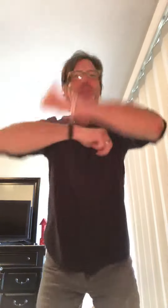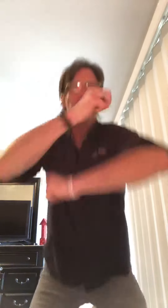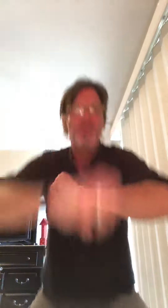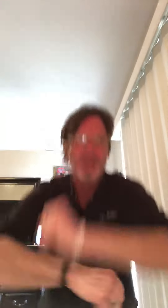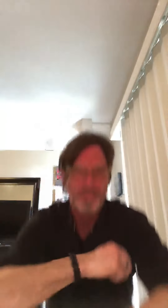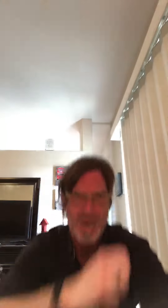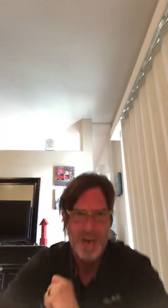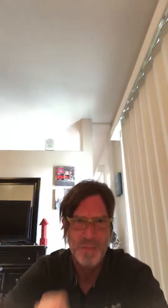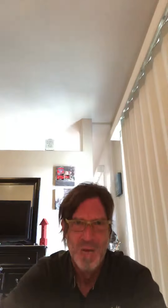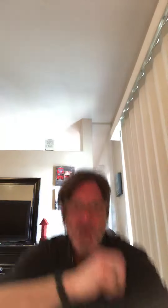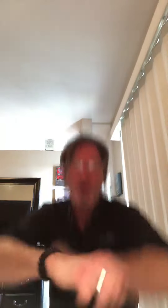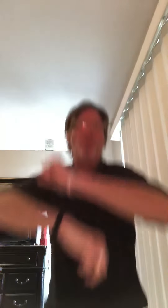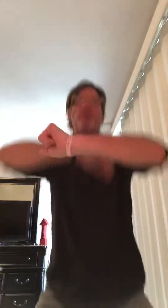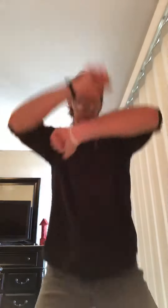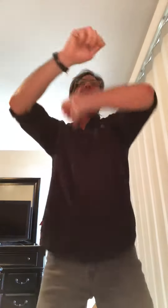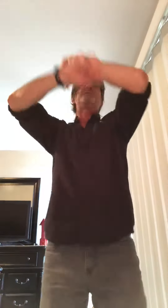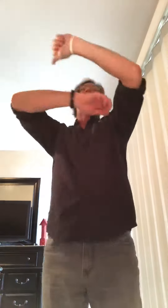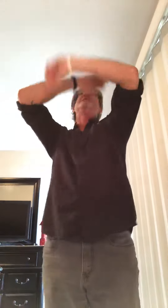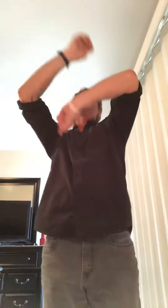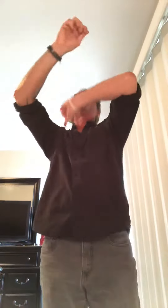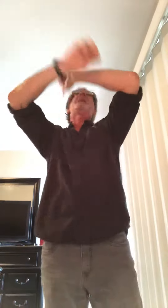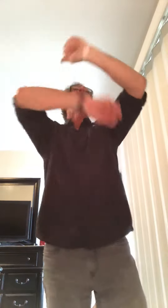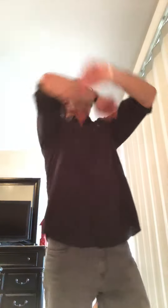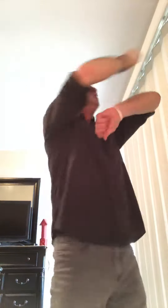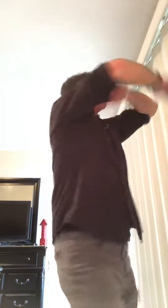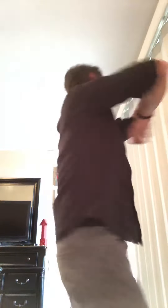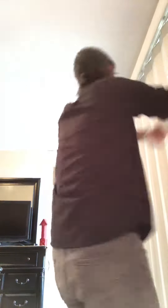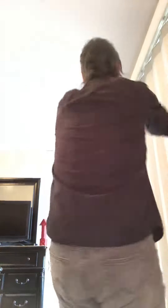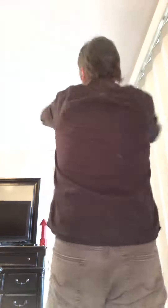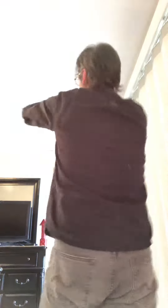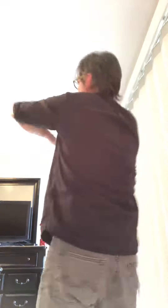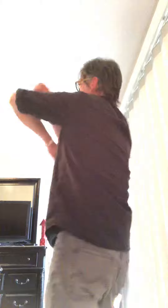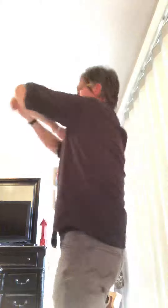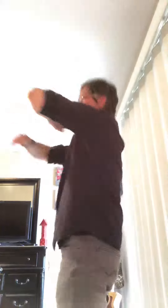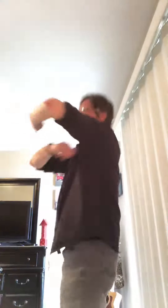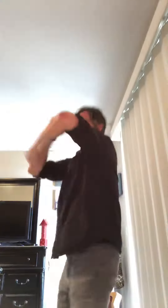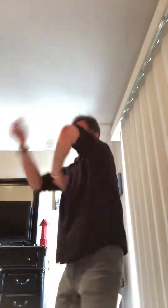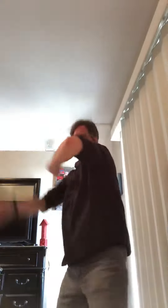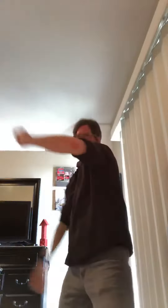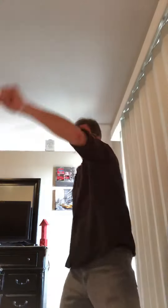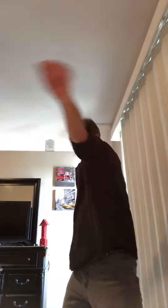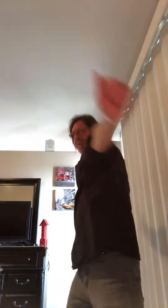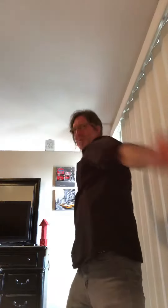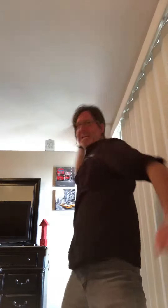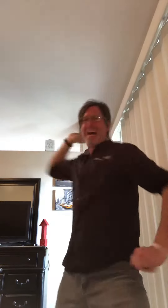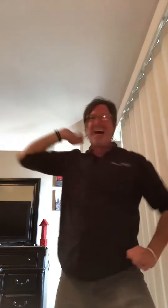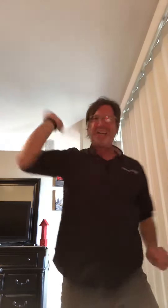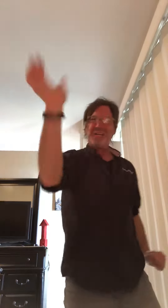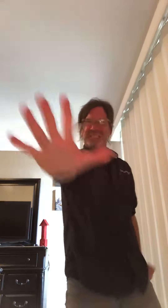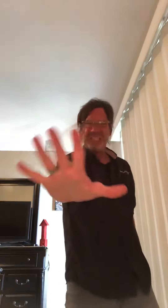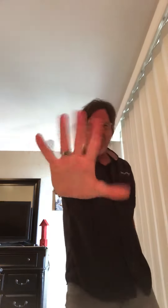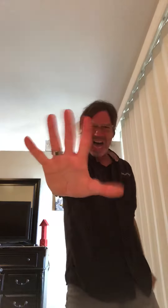to the bottom, rumba to the top, rumba all around the world until we holler, stop!